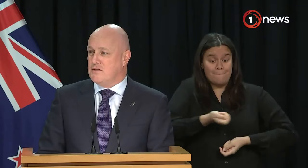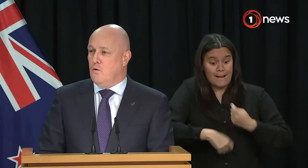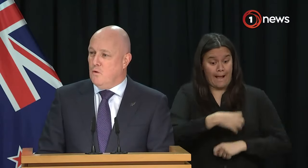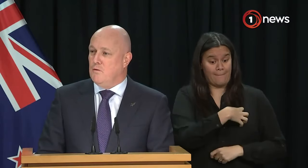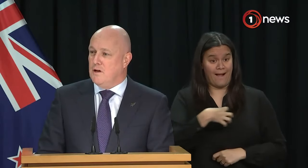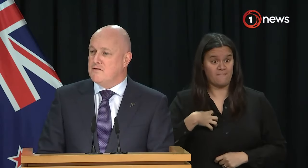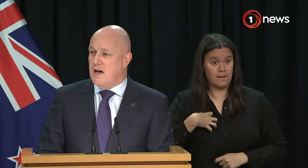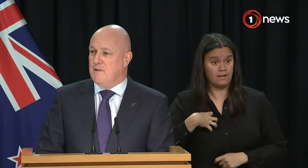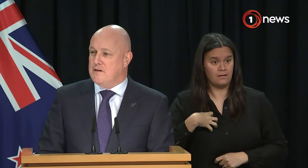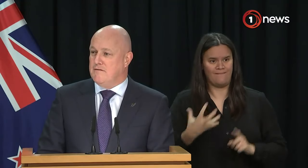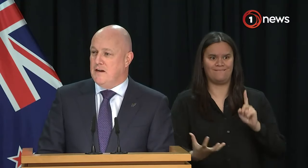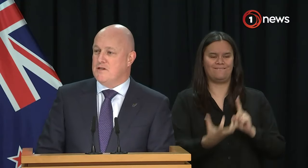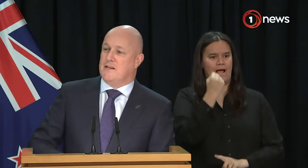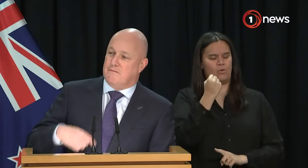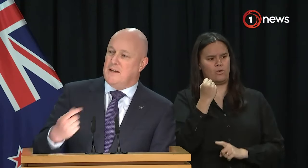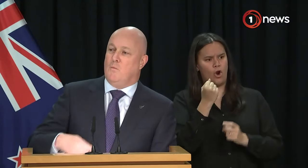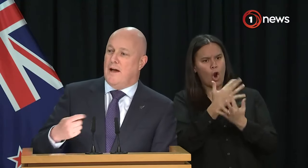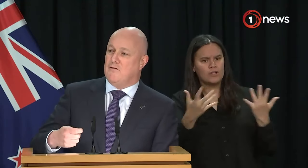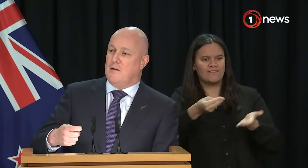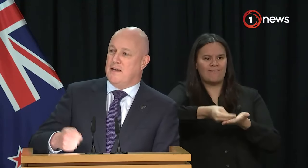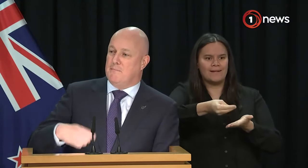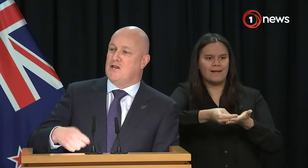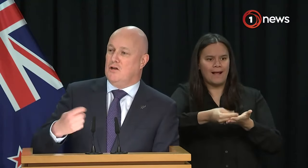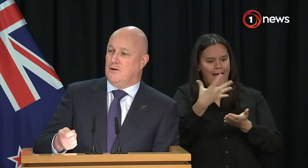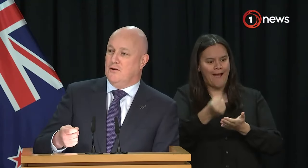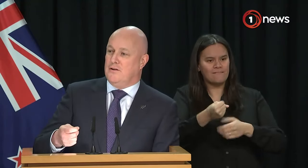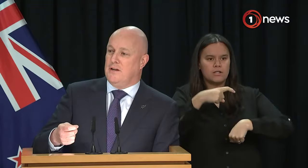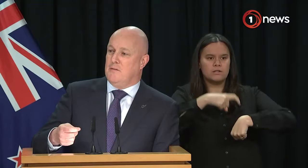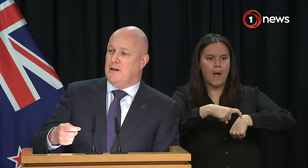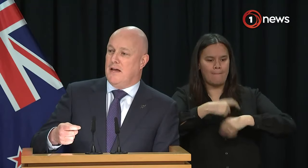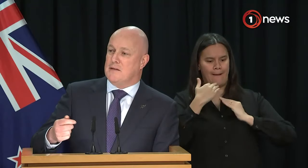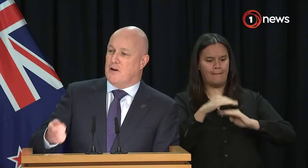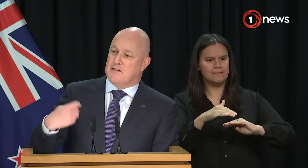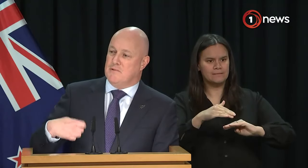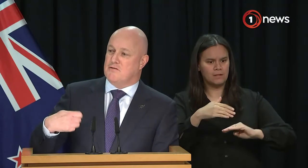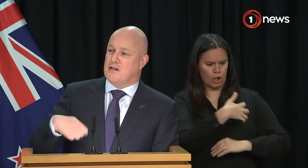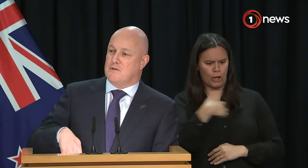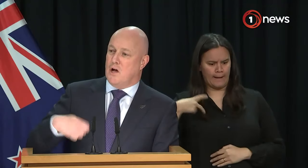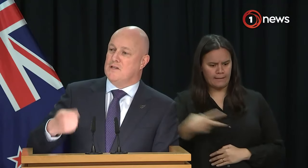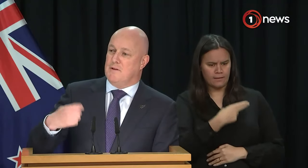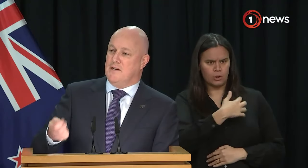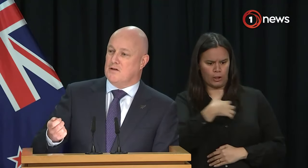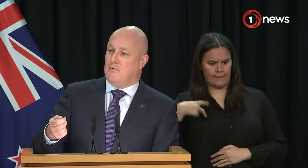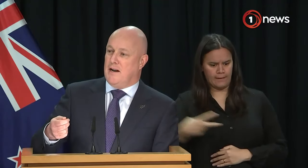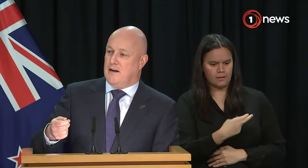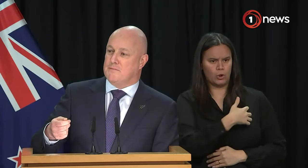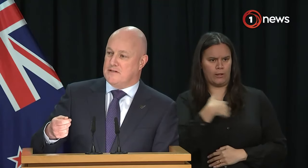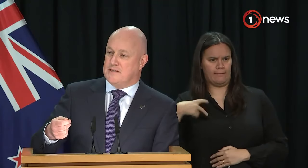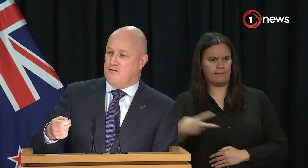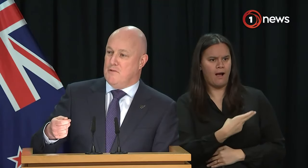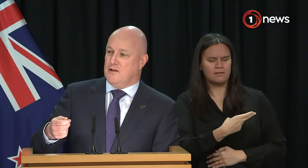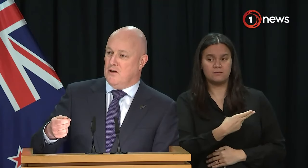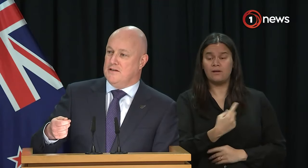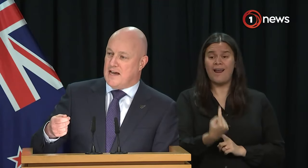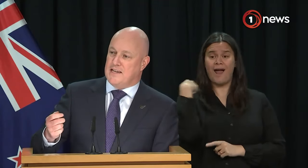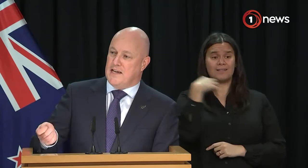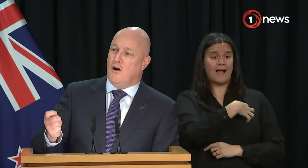we've acknowledged is an awful lot of time-limited funding, which is a convenient way of trying to make your budget look good. But as the previous administration was overspending its operating allowance by